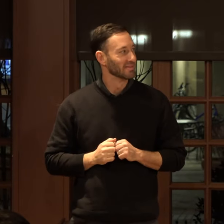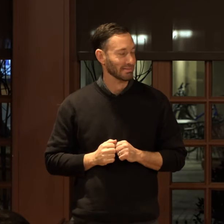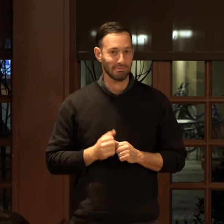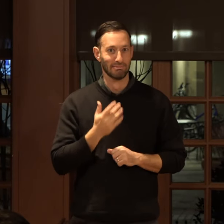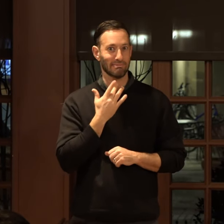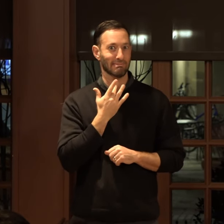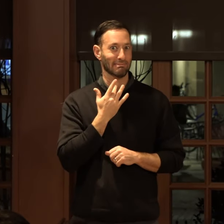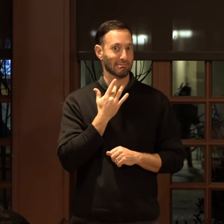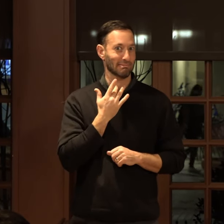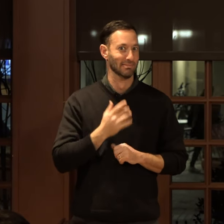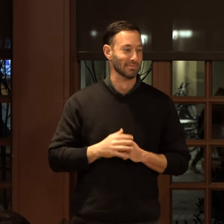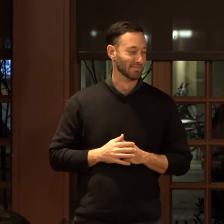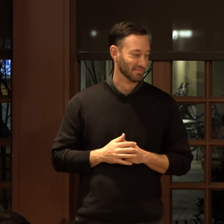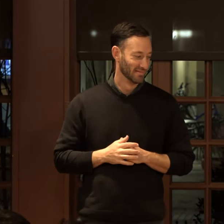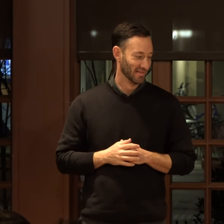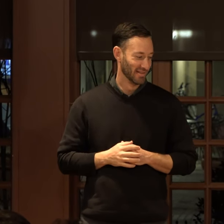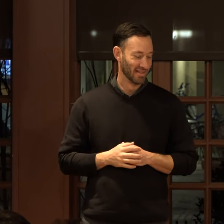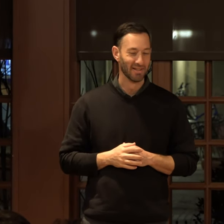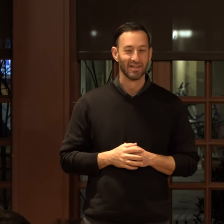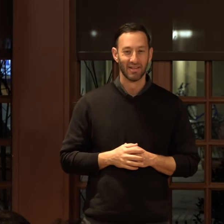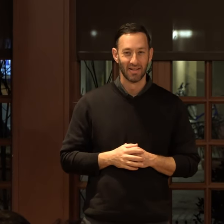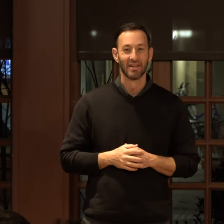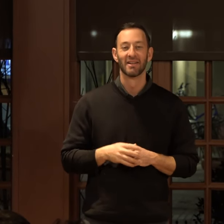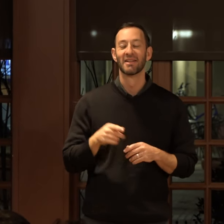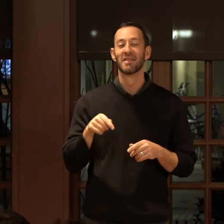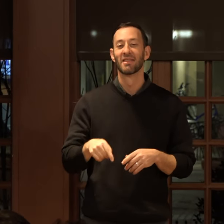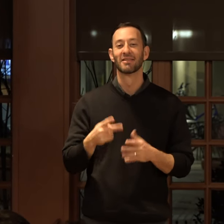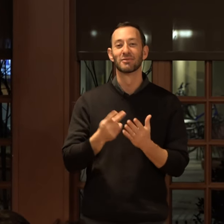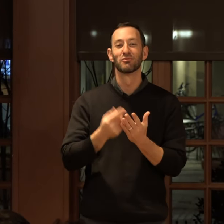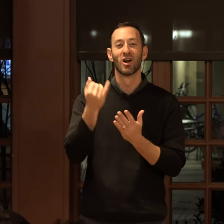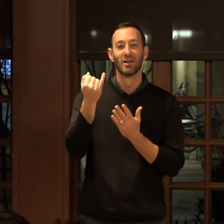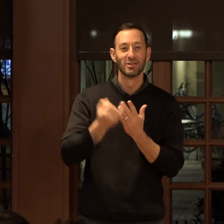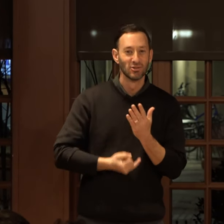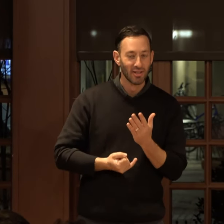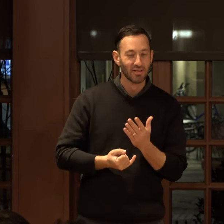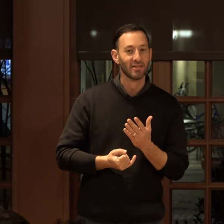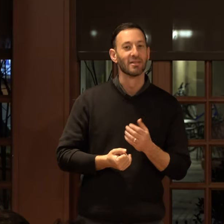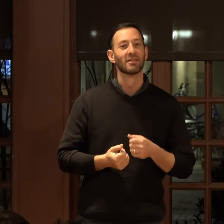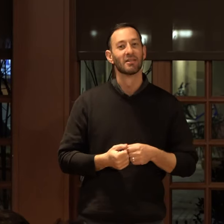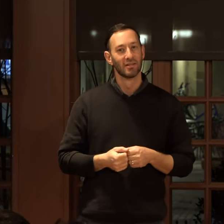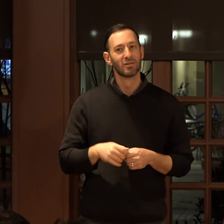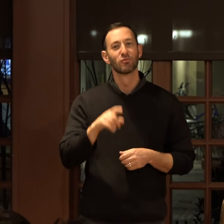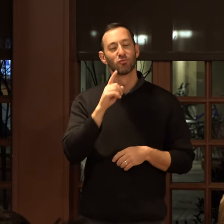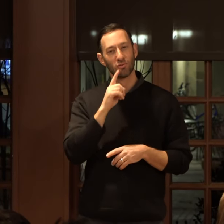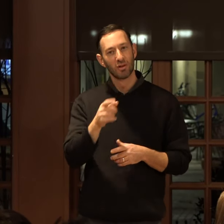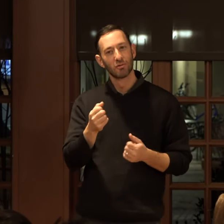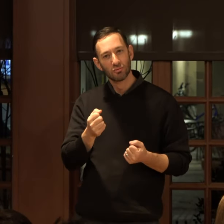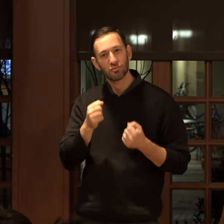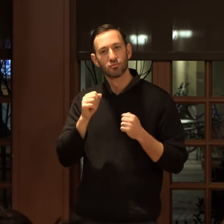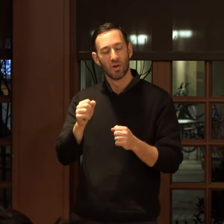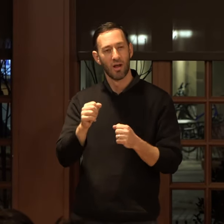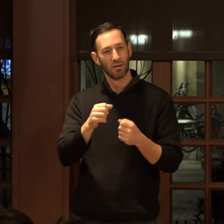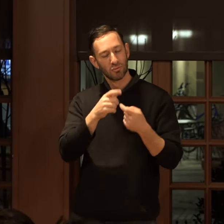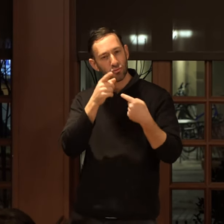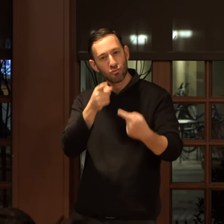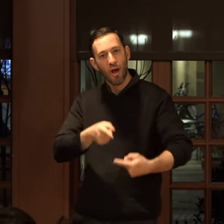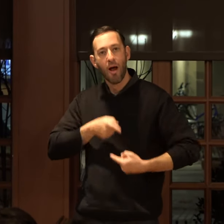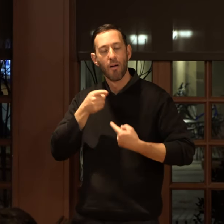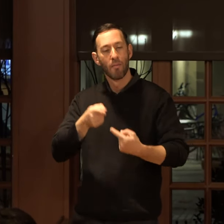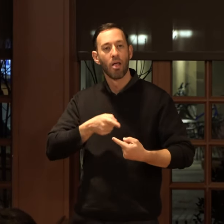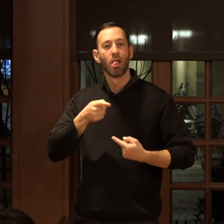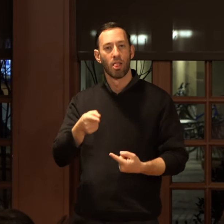uh oh, this project is really trying to grapple with